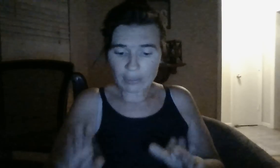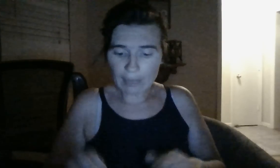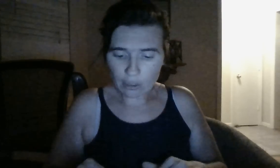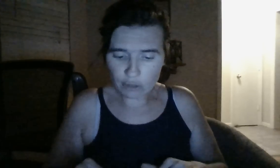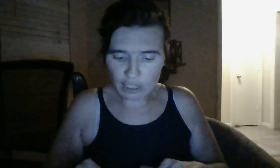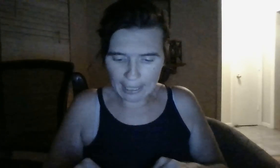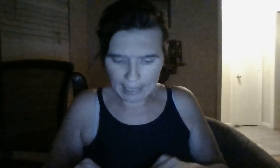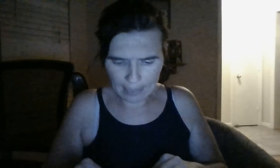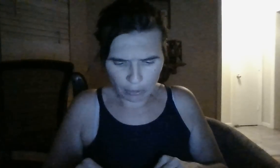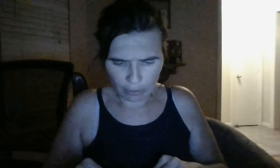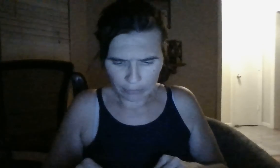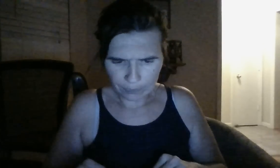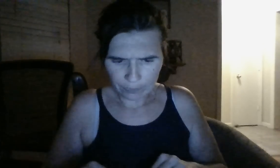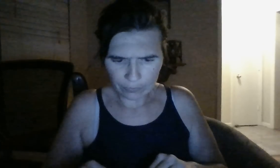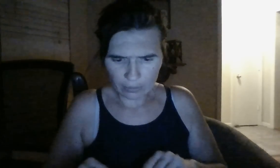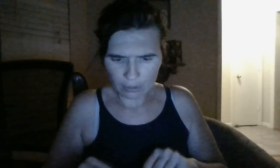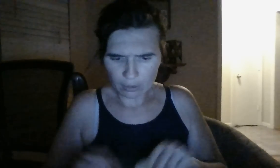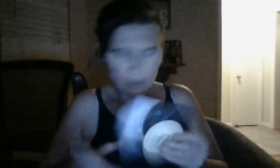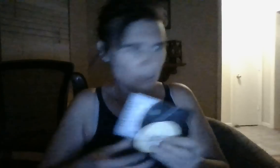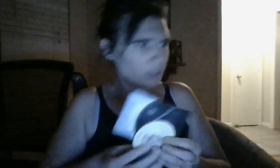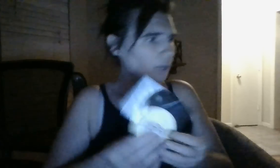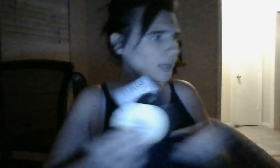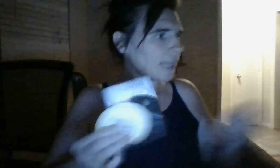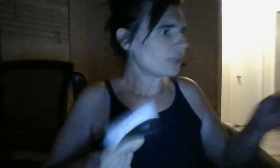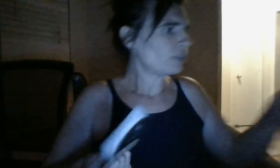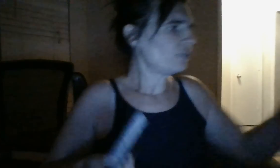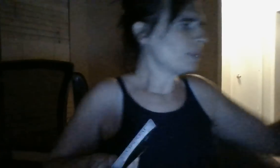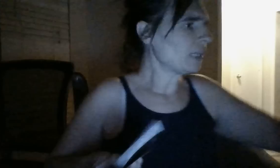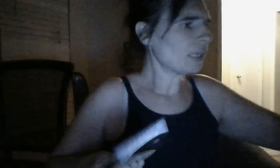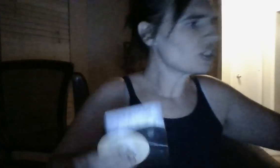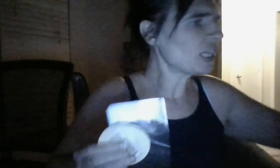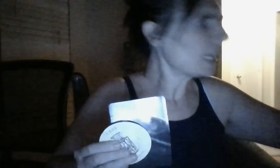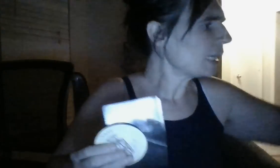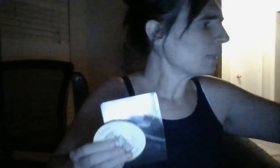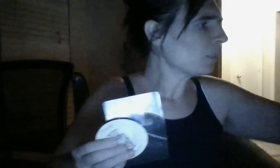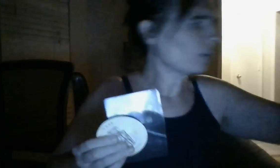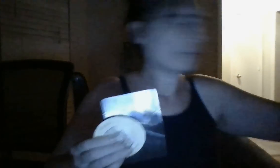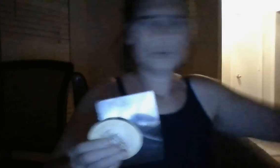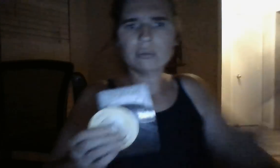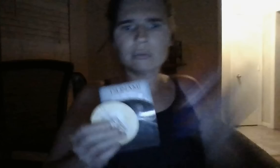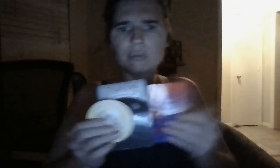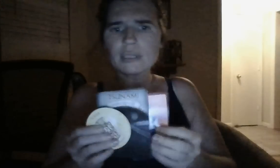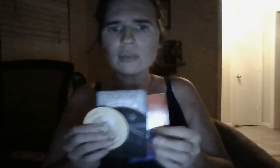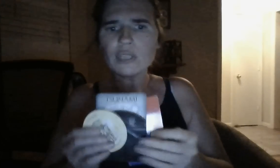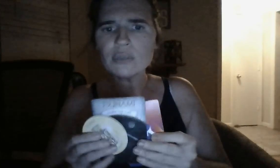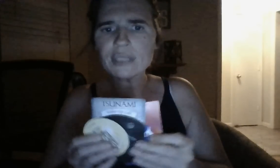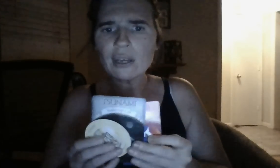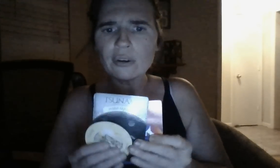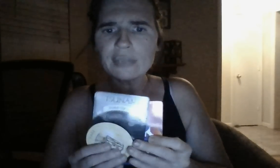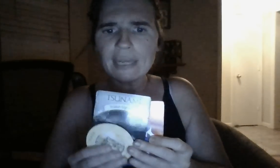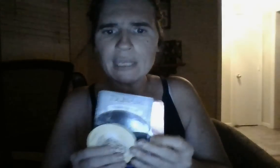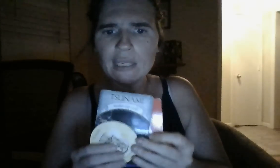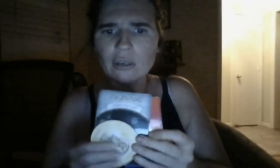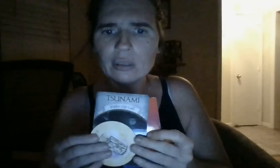Feminine energy and emperor. Okay. So, feminine energy and emperor. So, you, down here.